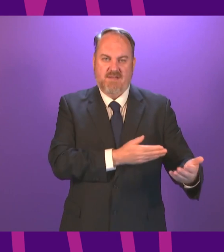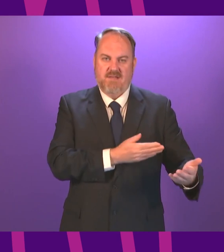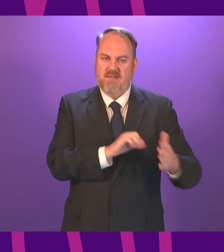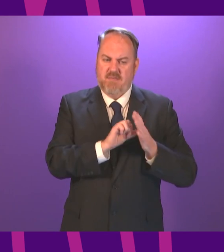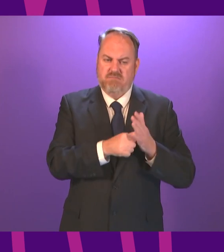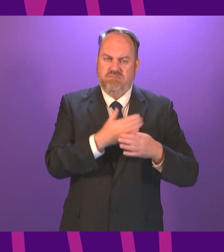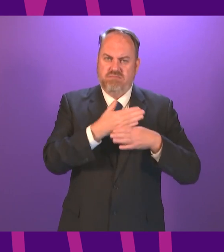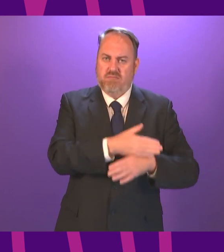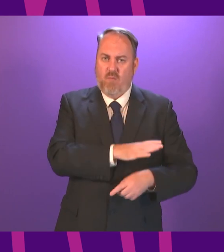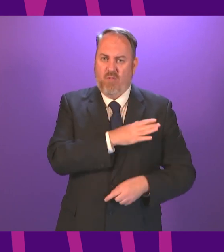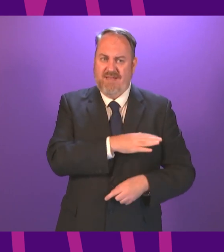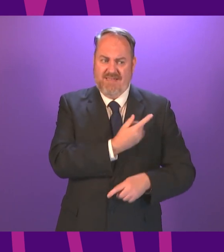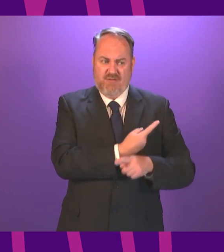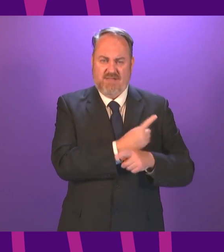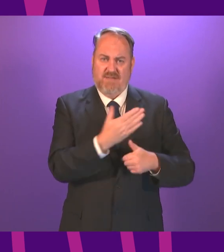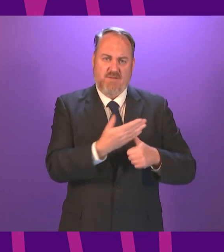week in the role in that regard